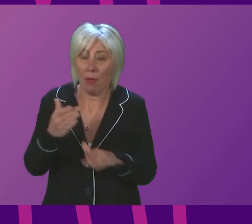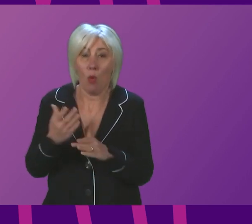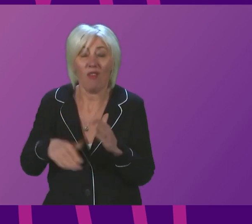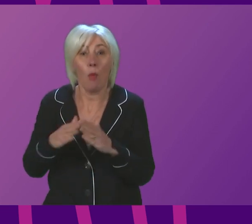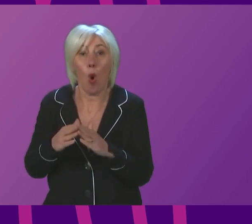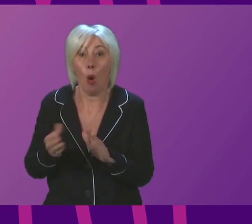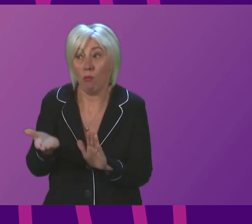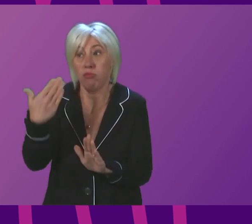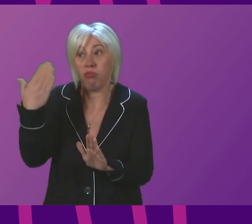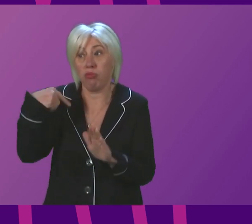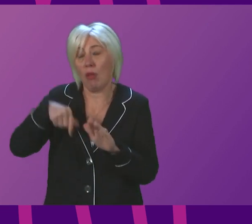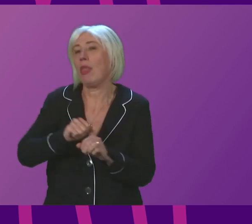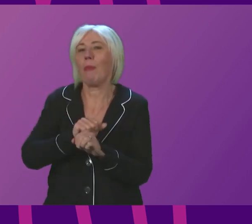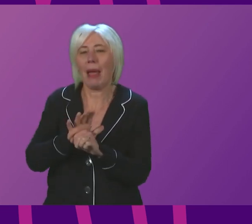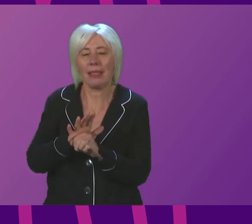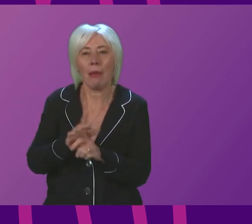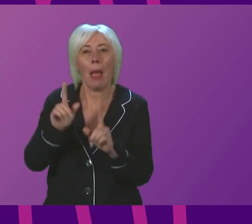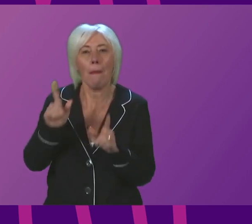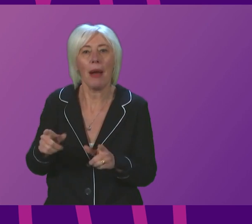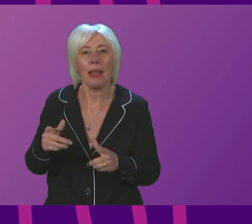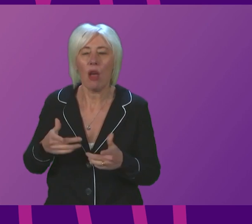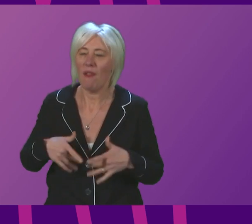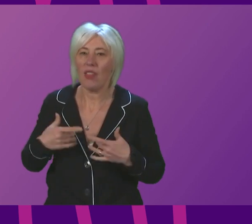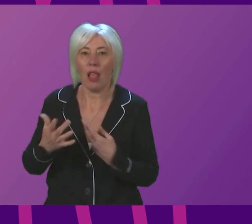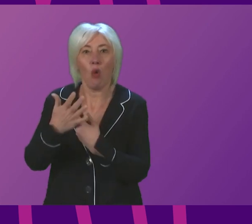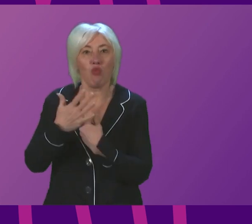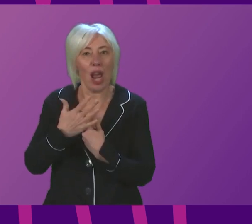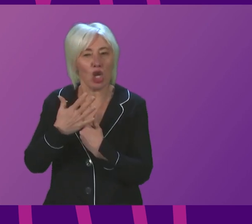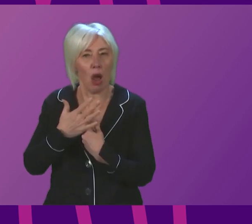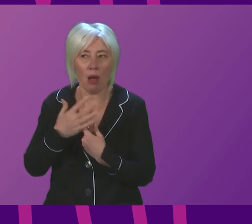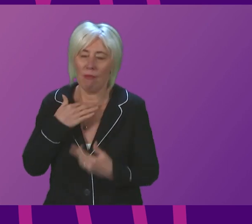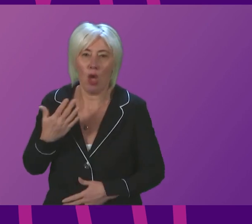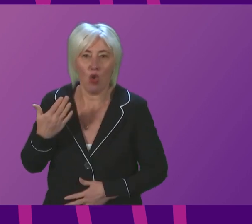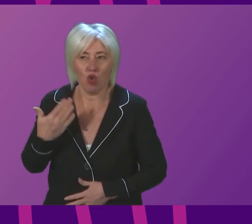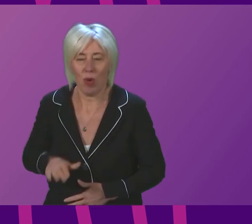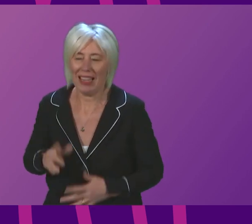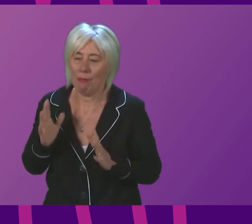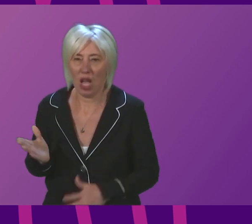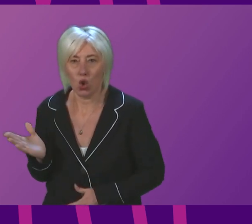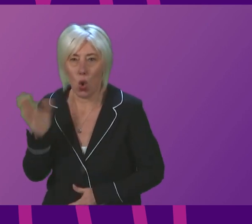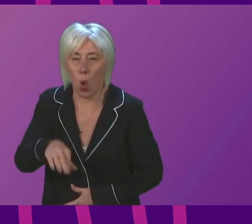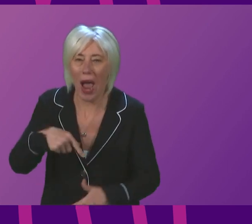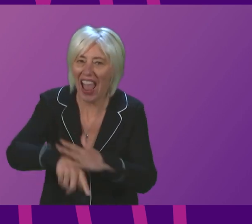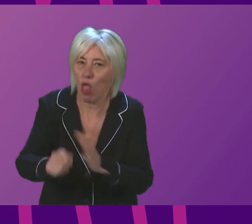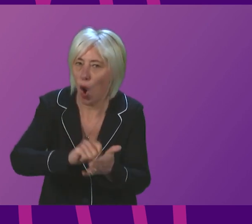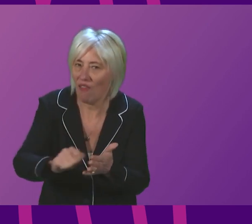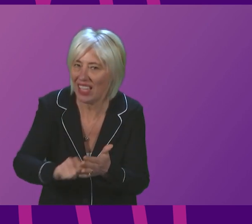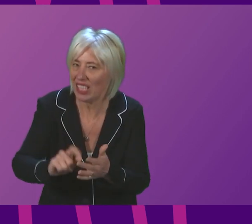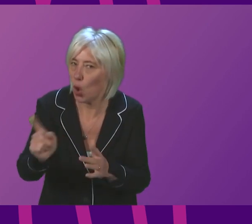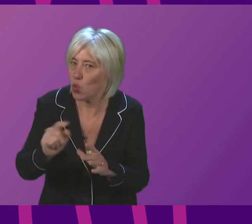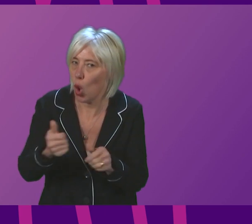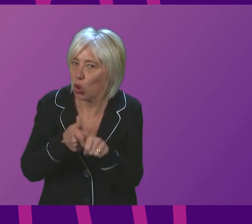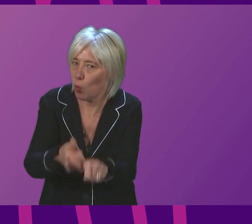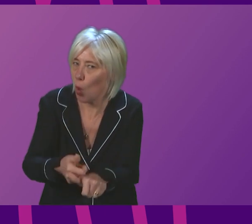home earlier in the pandemic, but who are now feeling under pressure and are being required to come into work by their employers? First